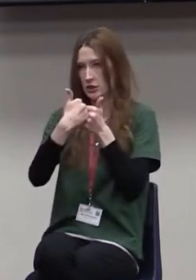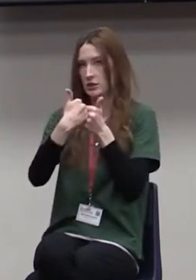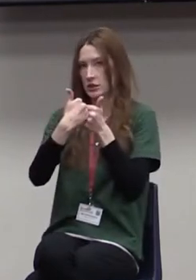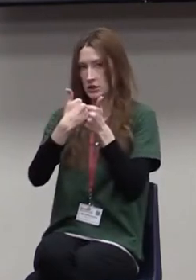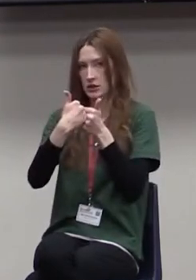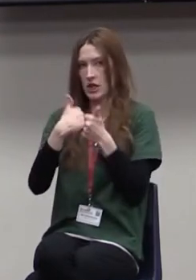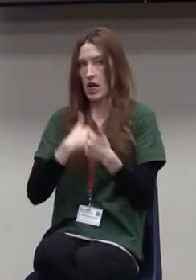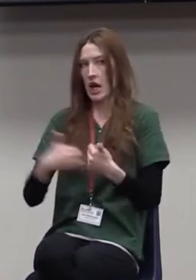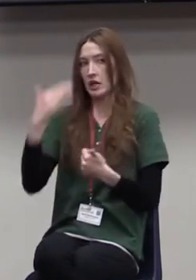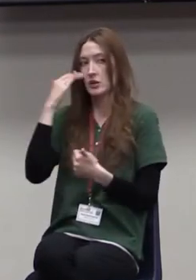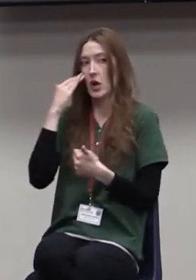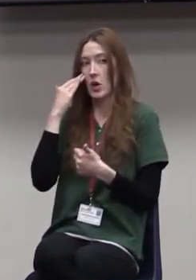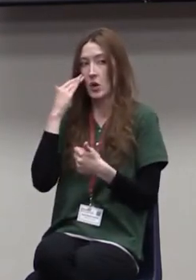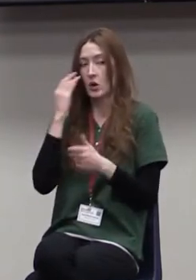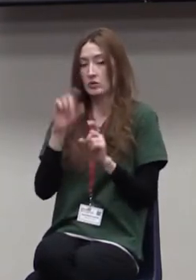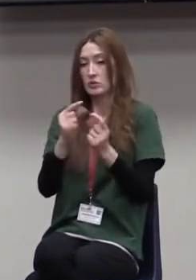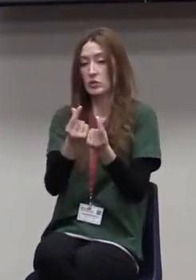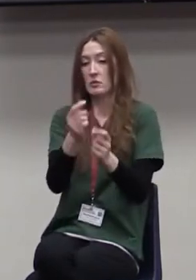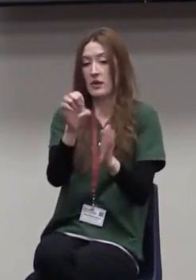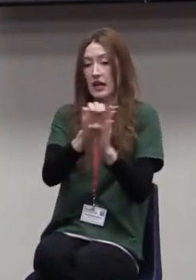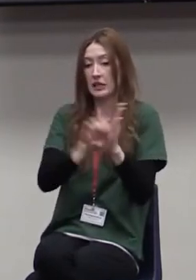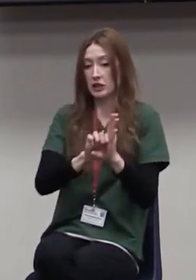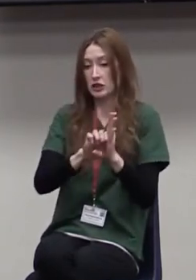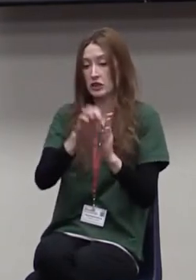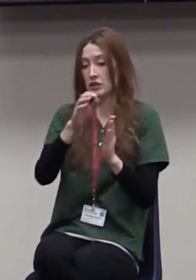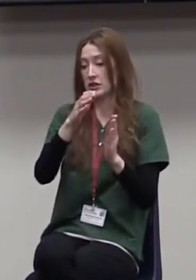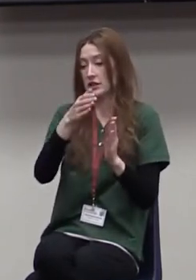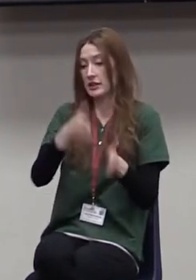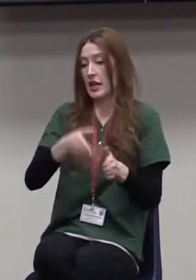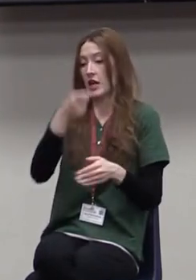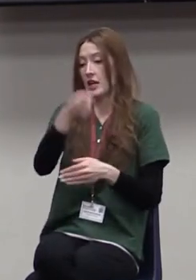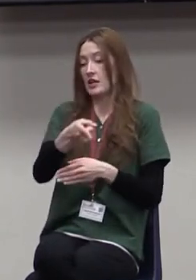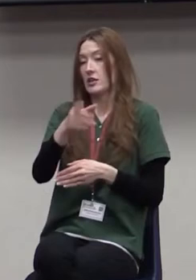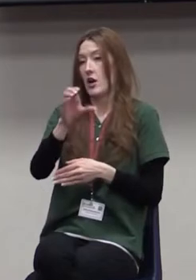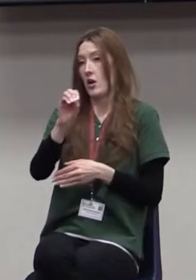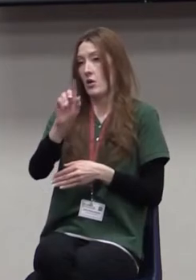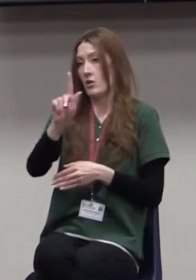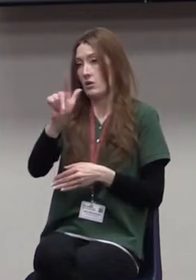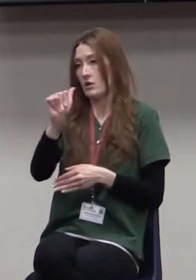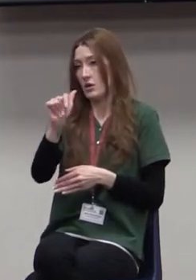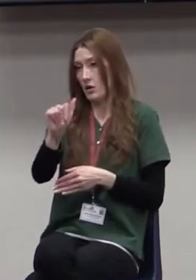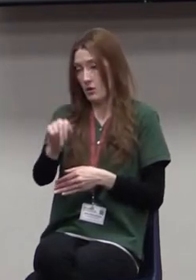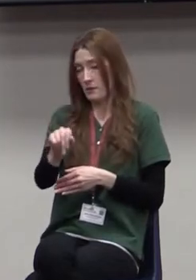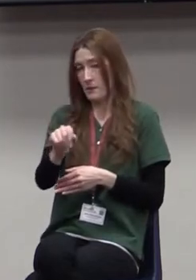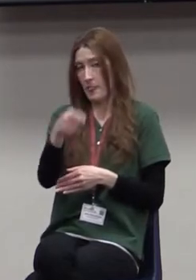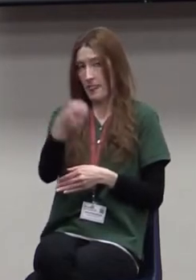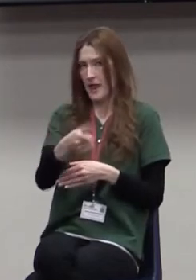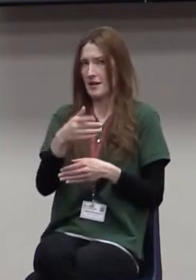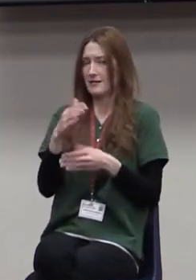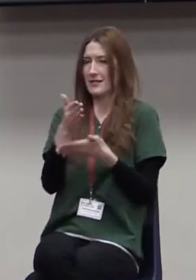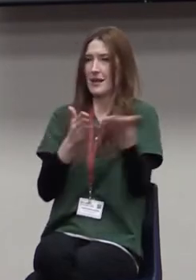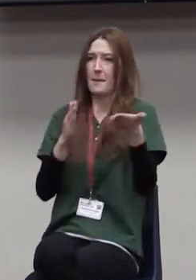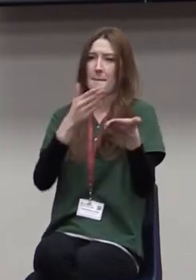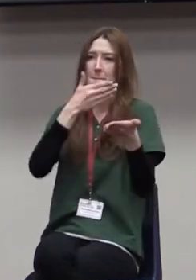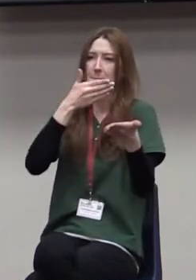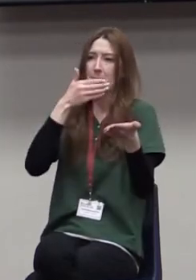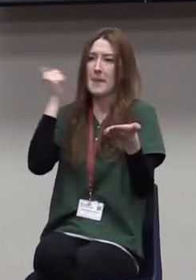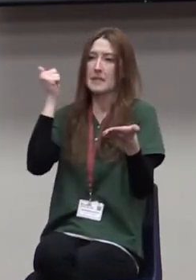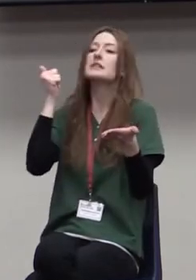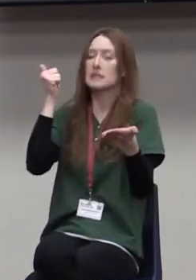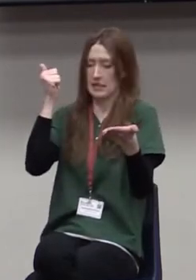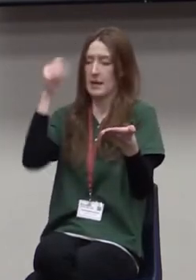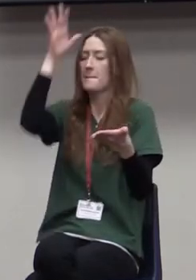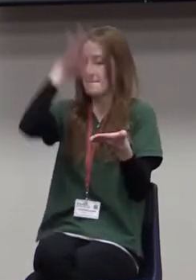I know a group of elders in Oklahoma that I've worked with for a number of years. And they are some of the best men I know. They